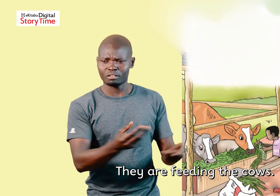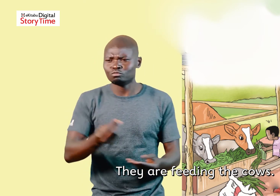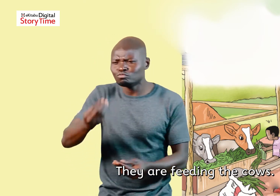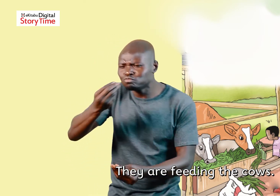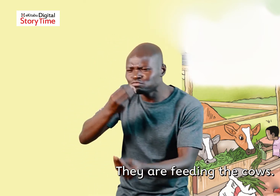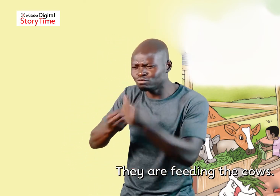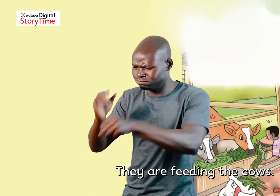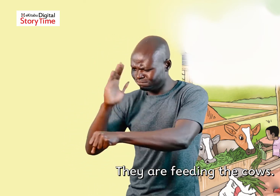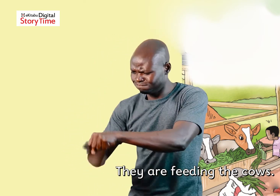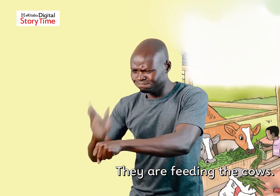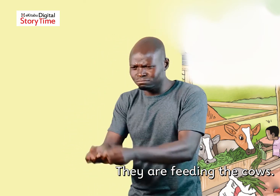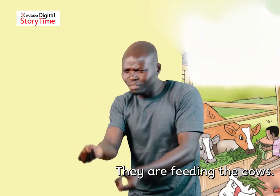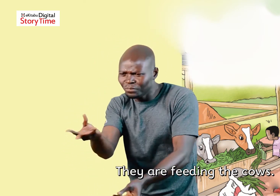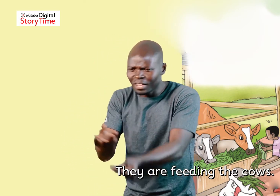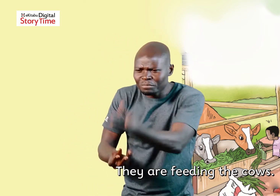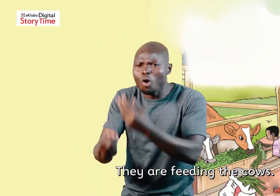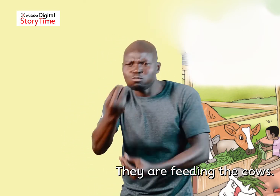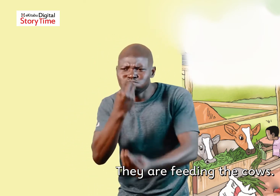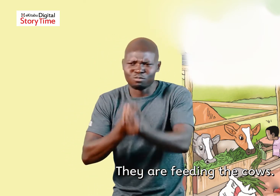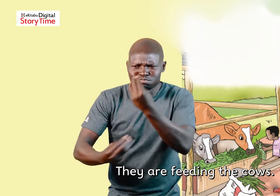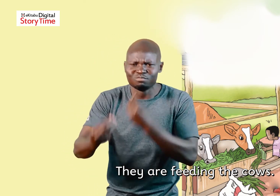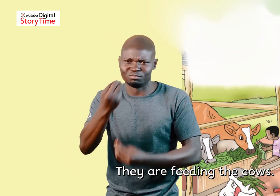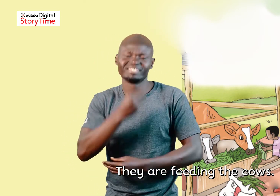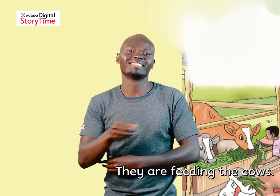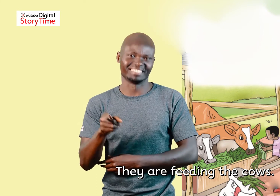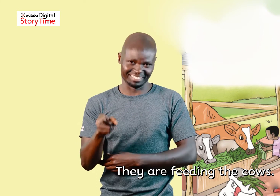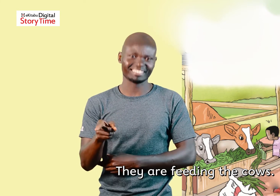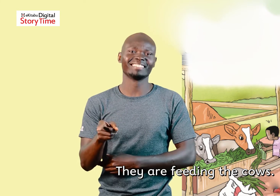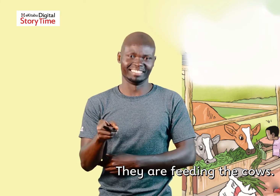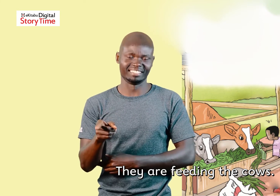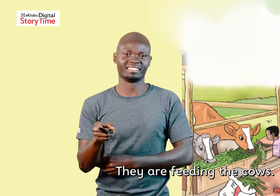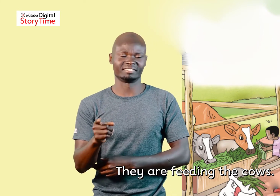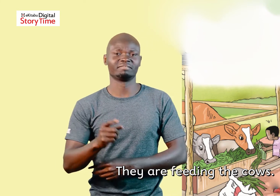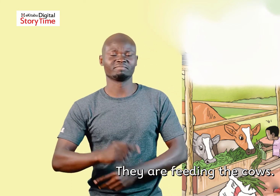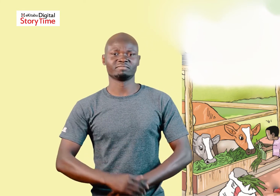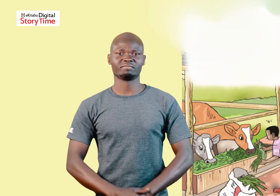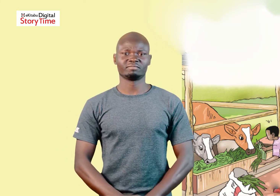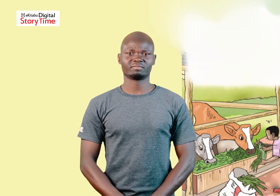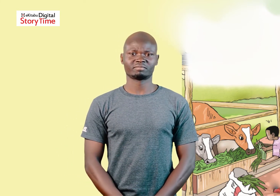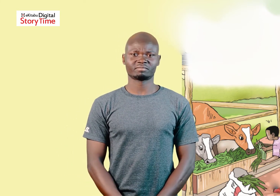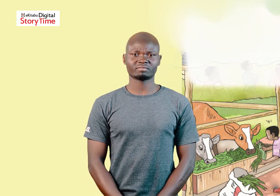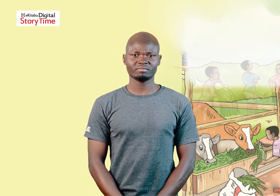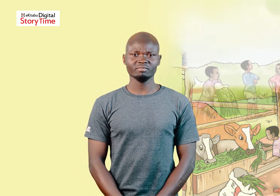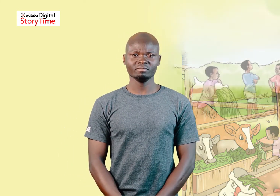They are feeding the cows They cows